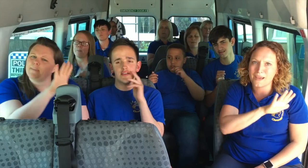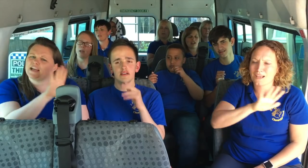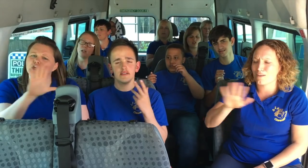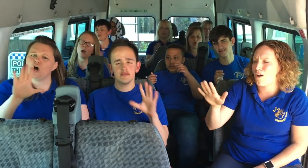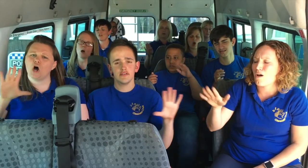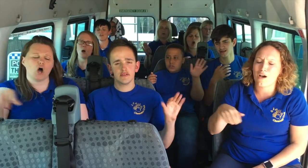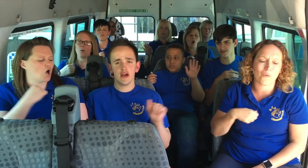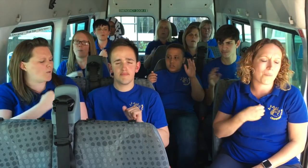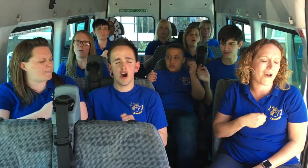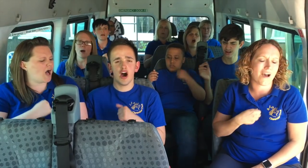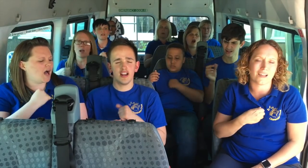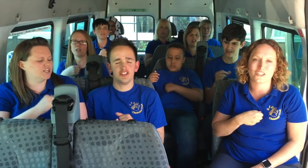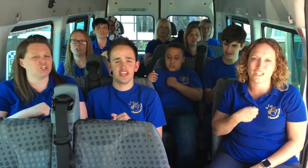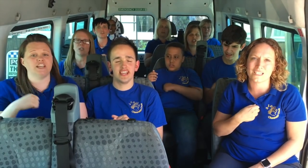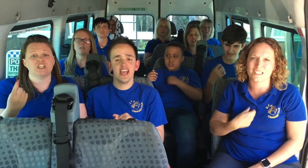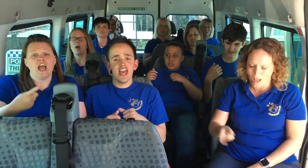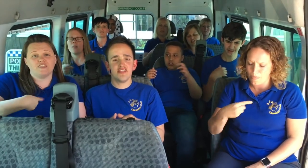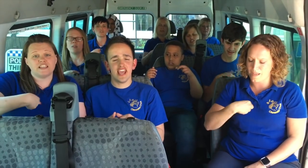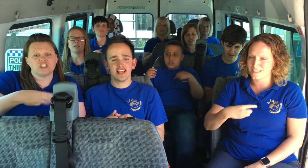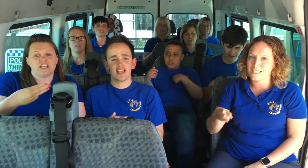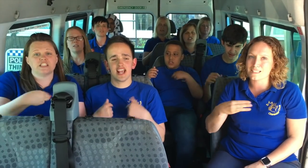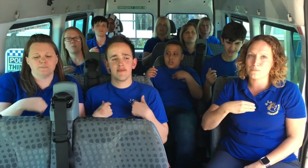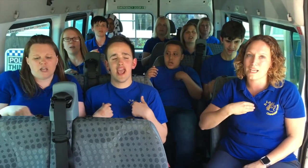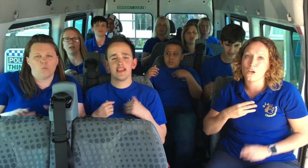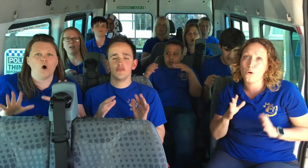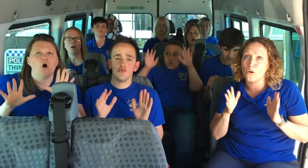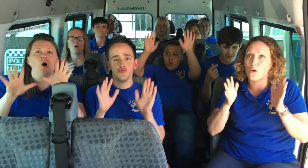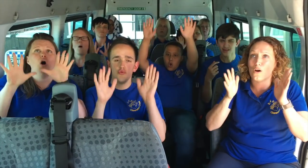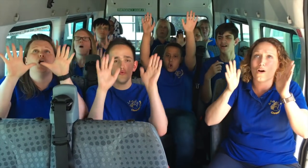make no apologies This is me This